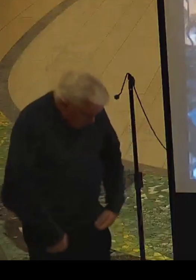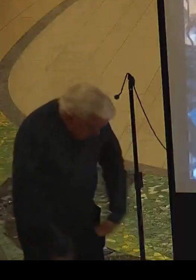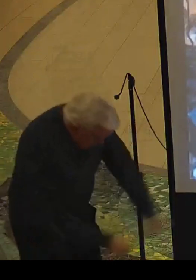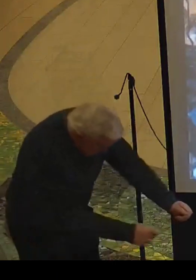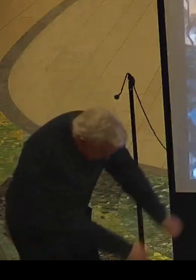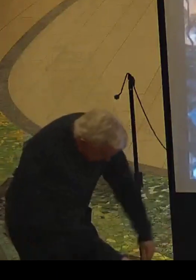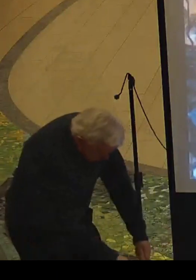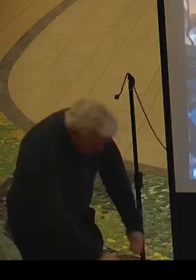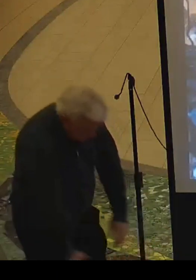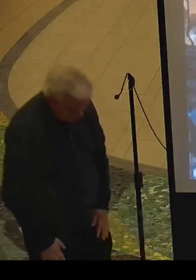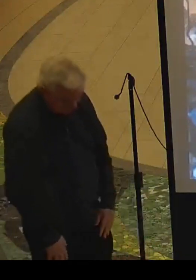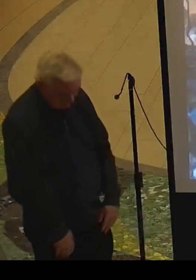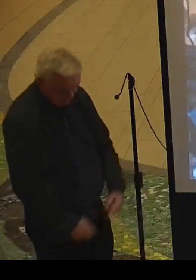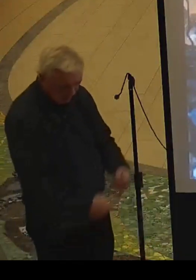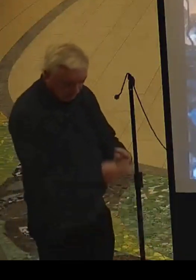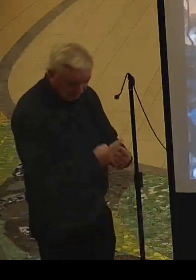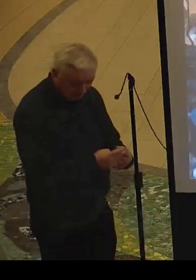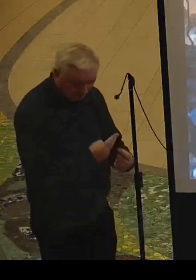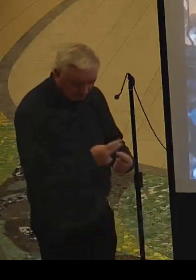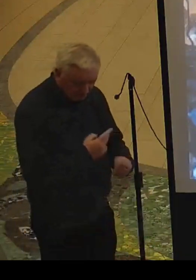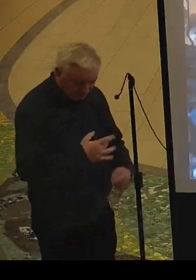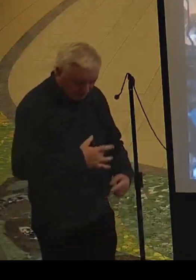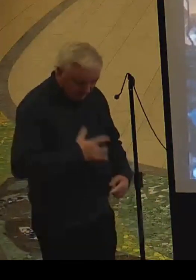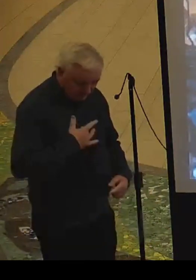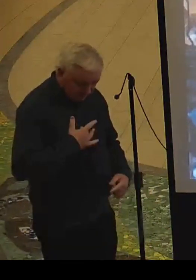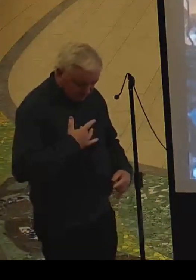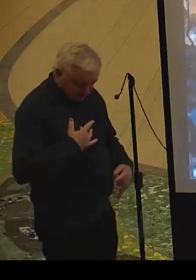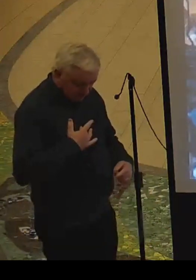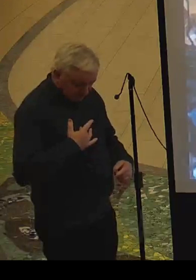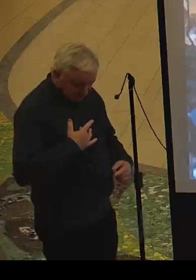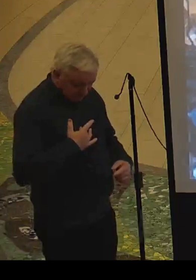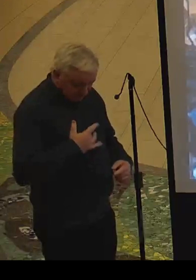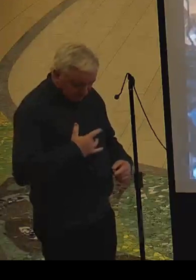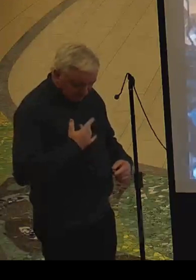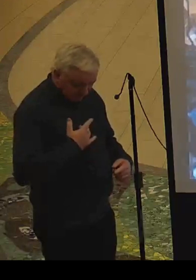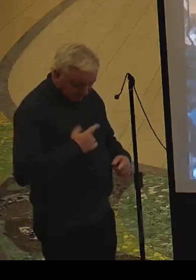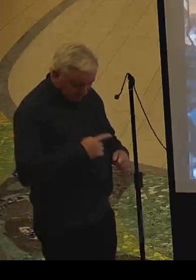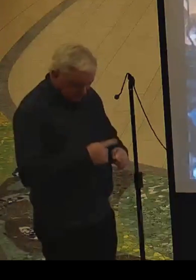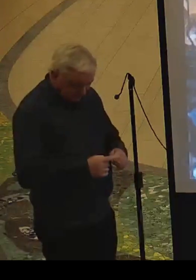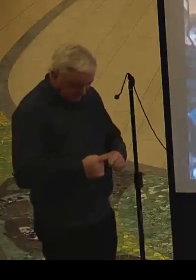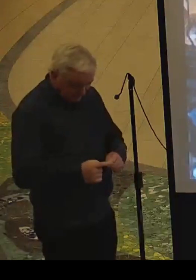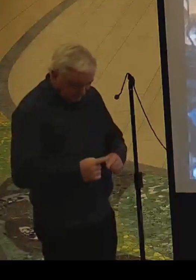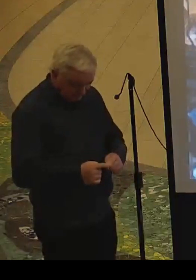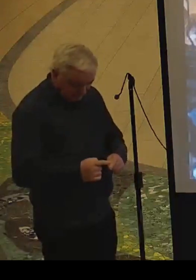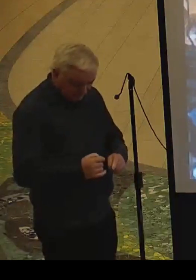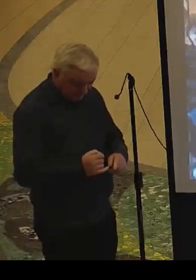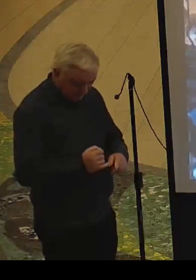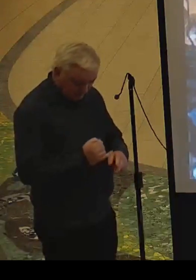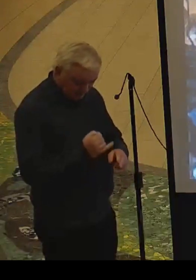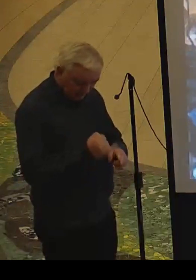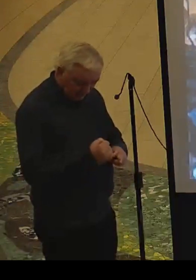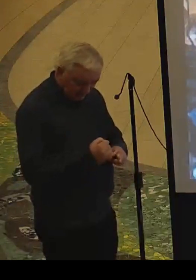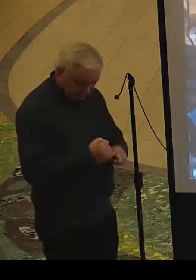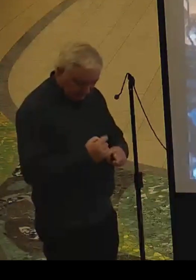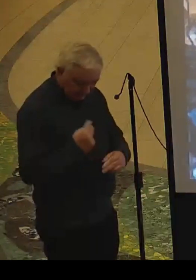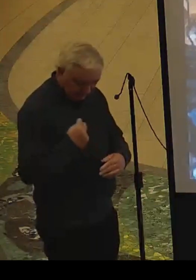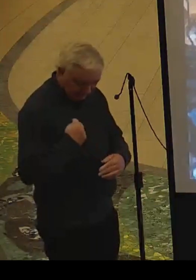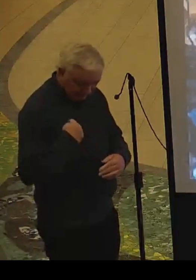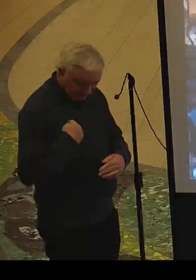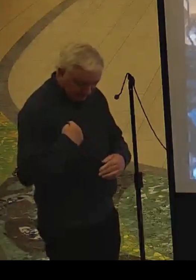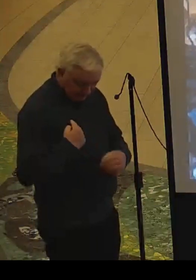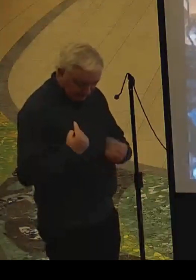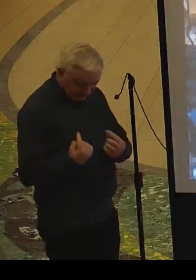blankets, and for other essential survival items in